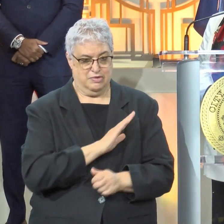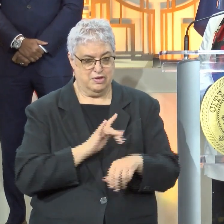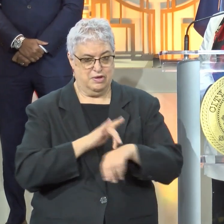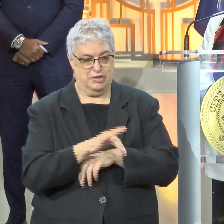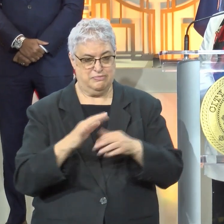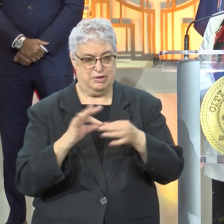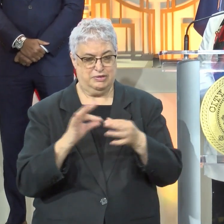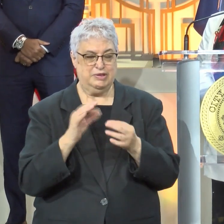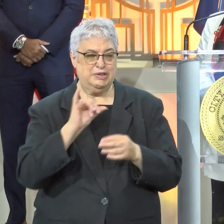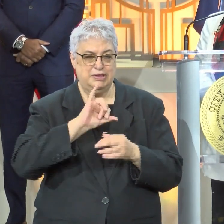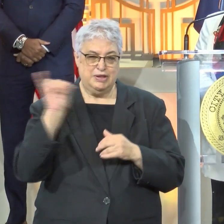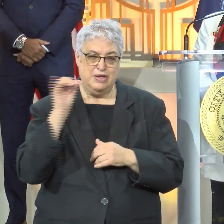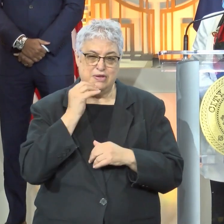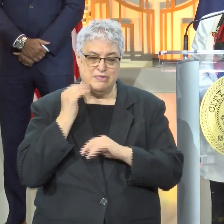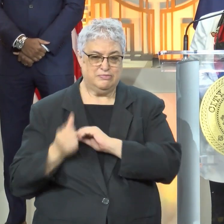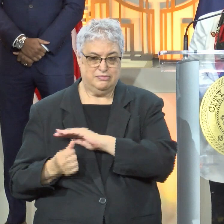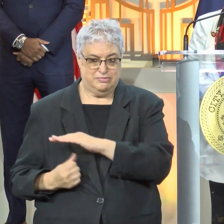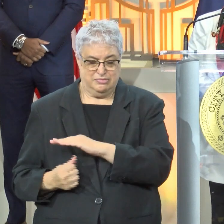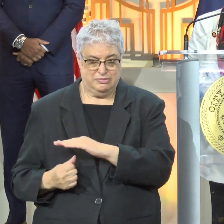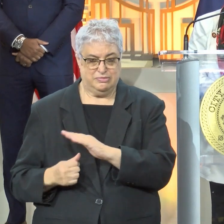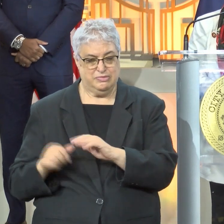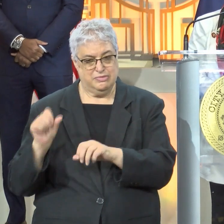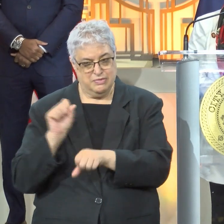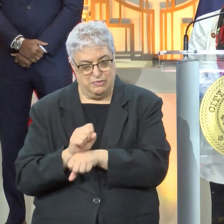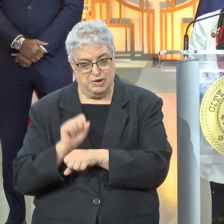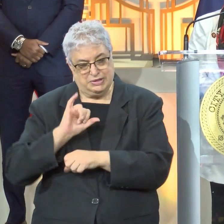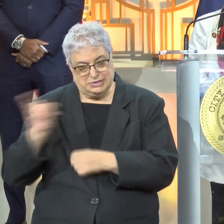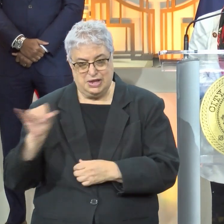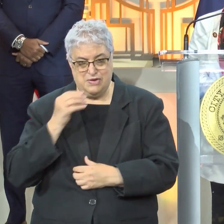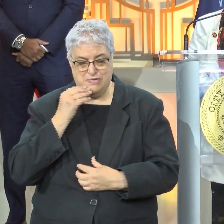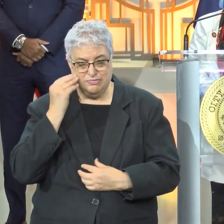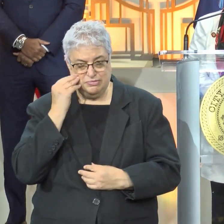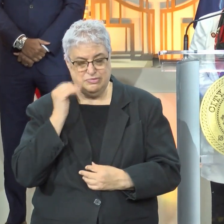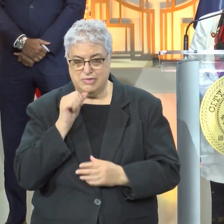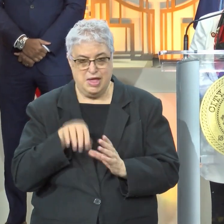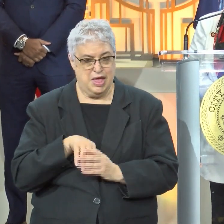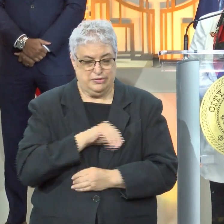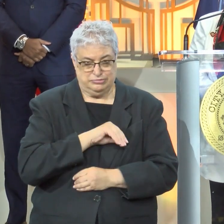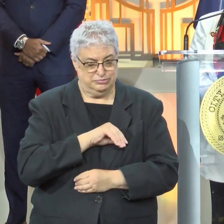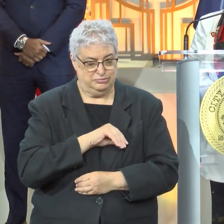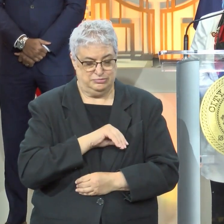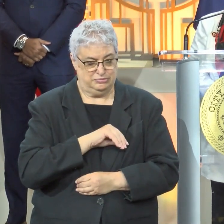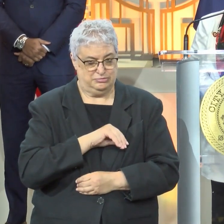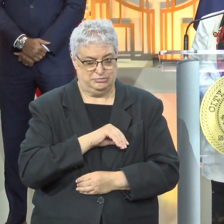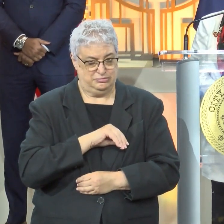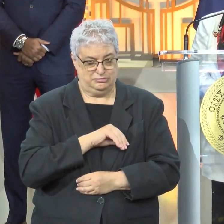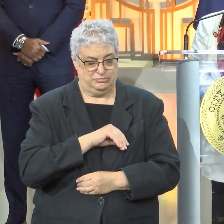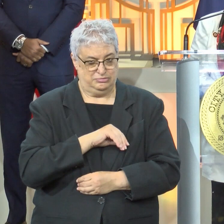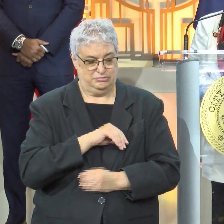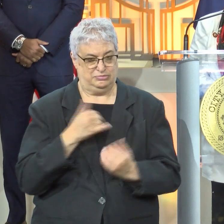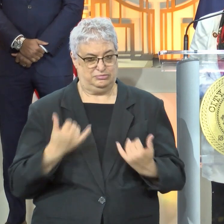messages. They're at home. They have done their work at home. They have not come out. And